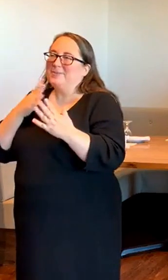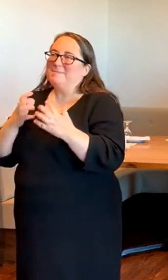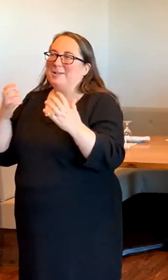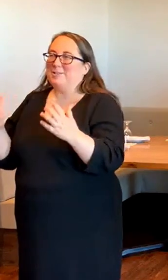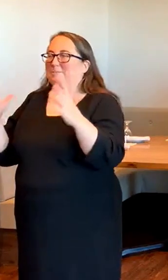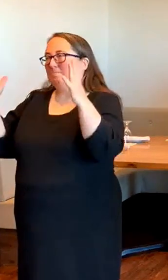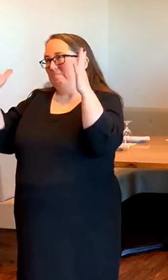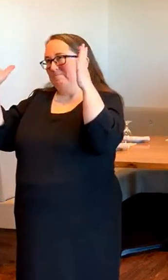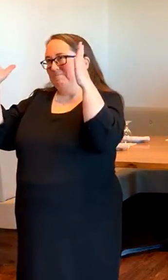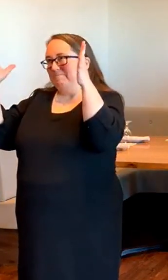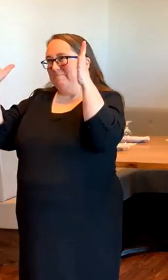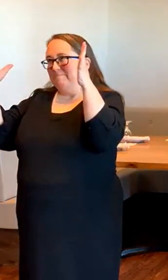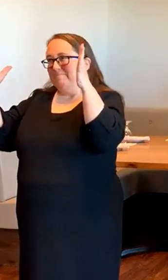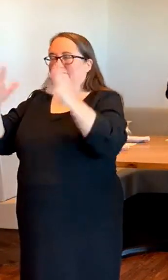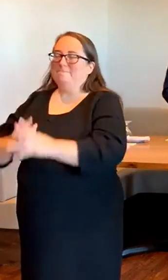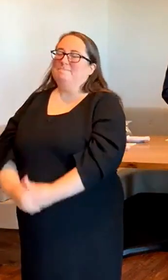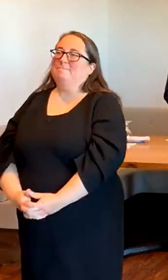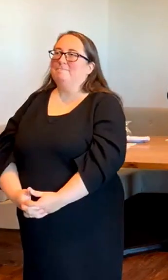much.